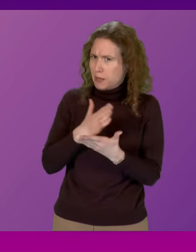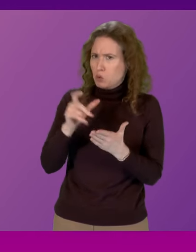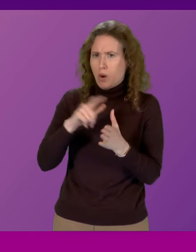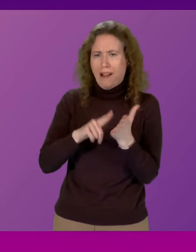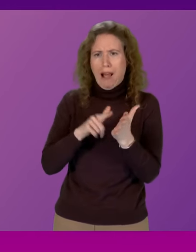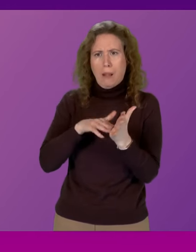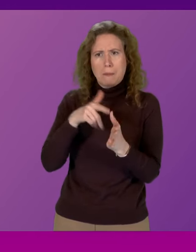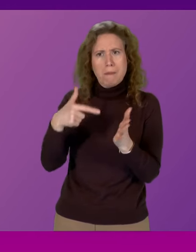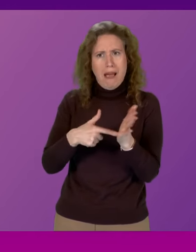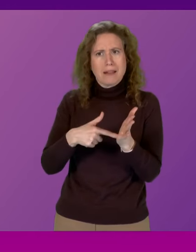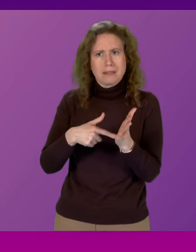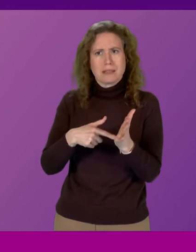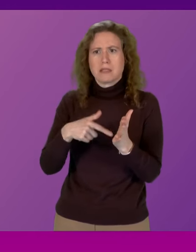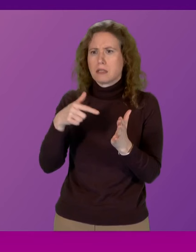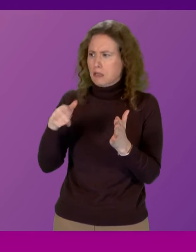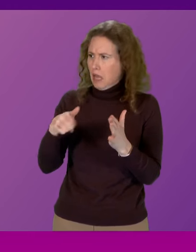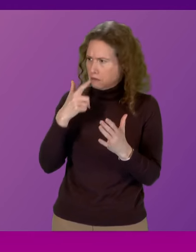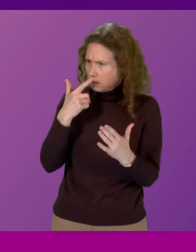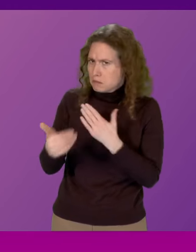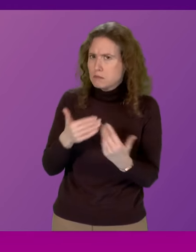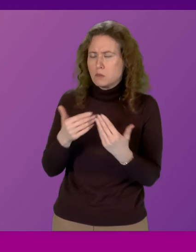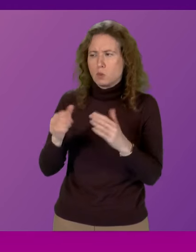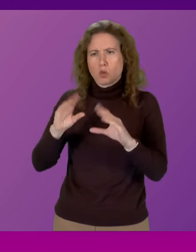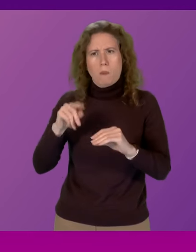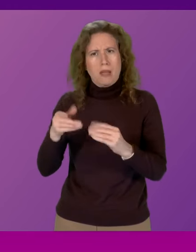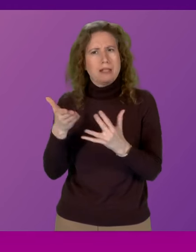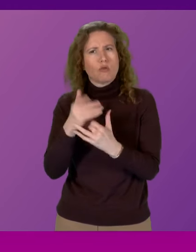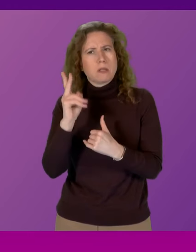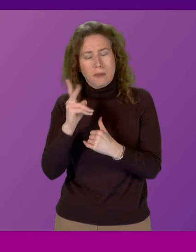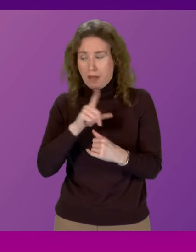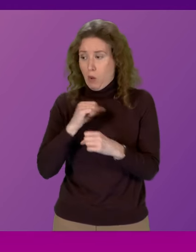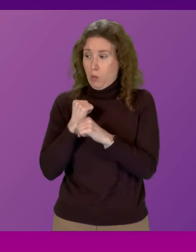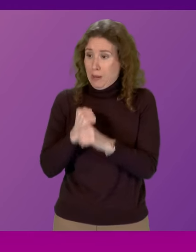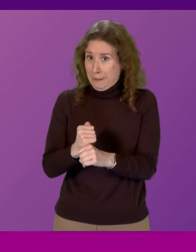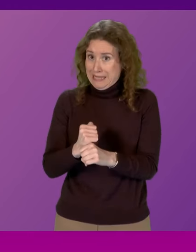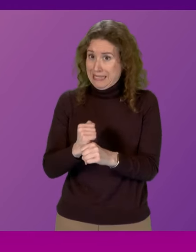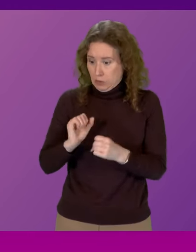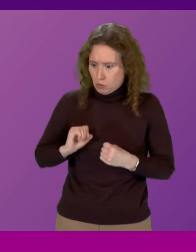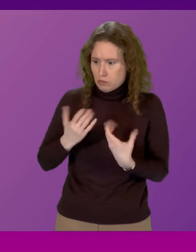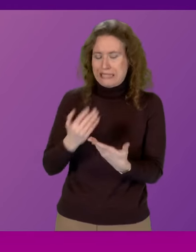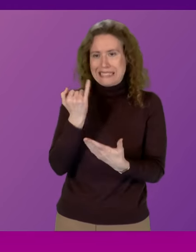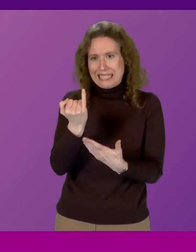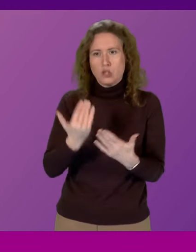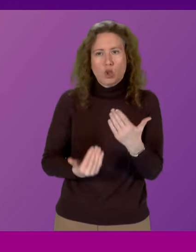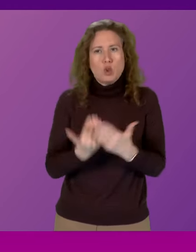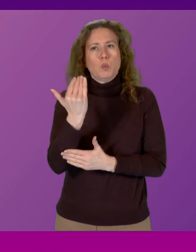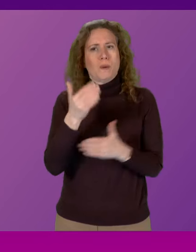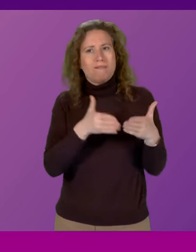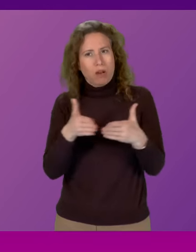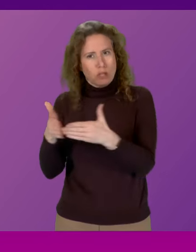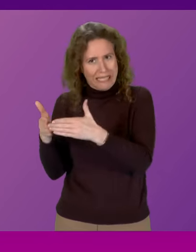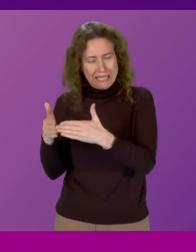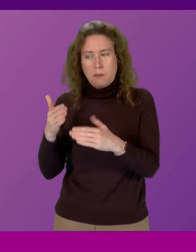happen that's why this Government is absolutely committed to investing in our ferry services and delivering six new major vessels to Scotland's ferry network by